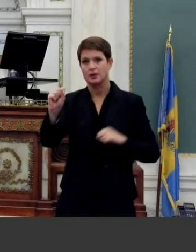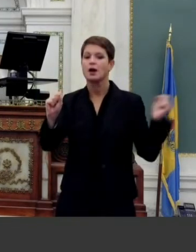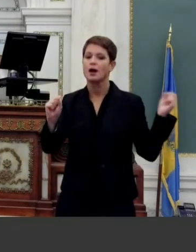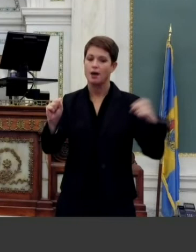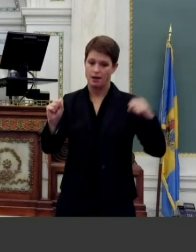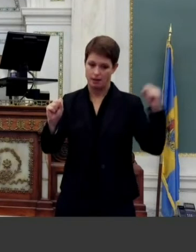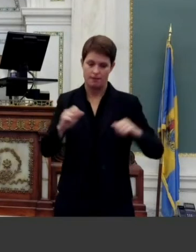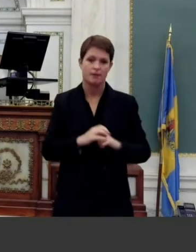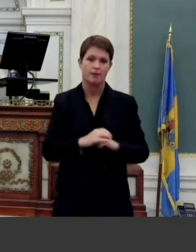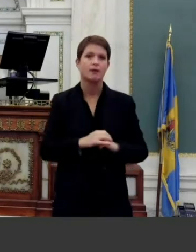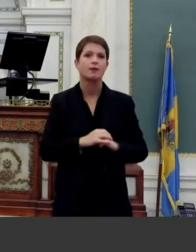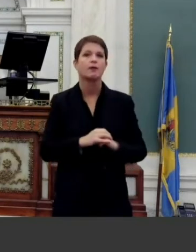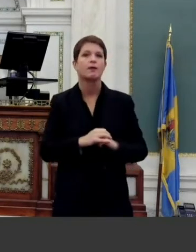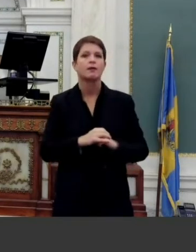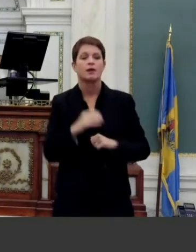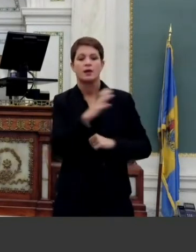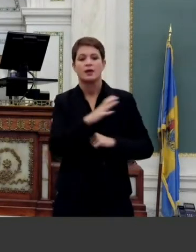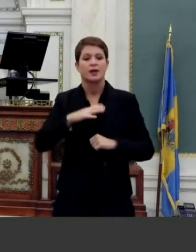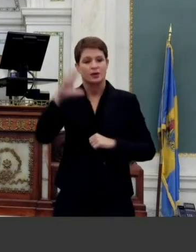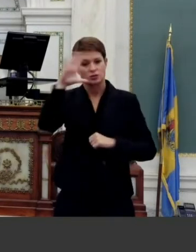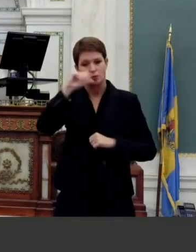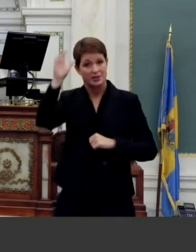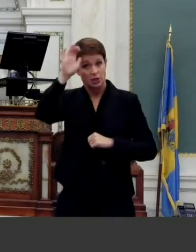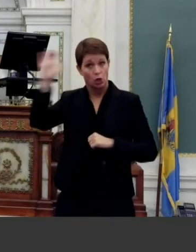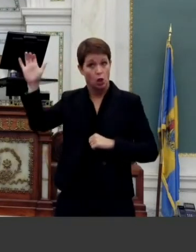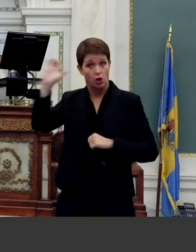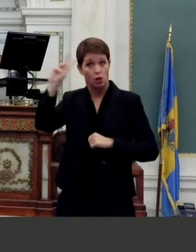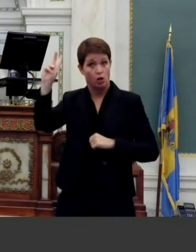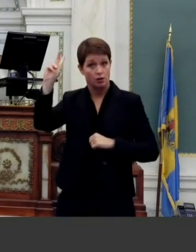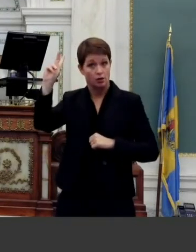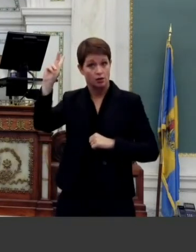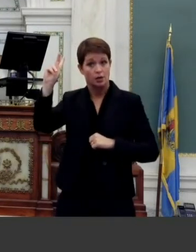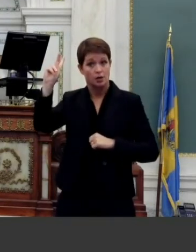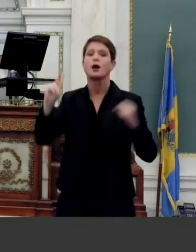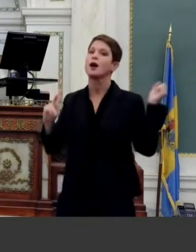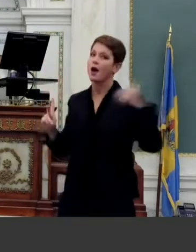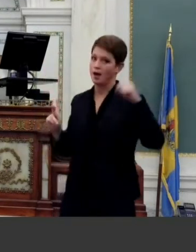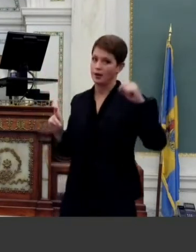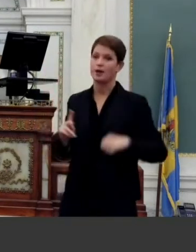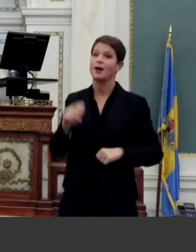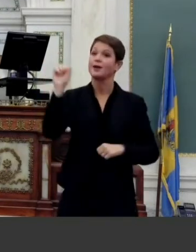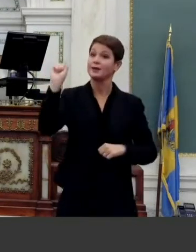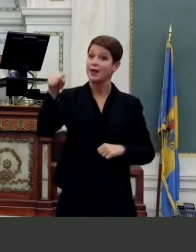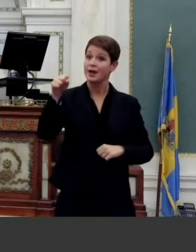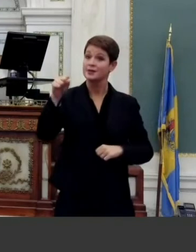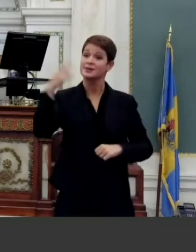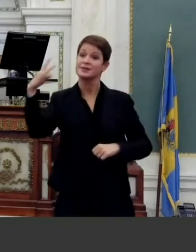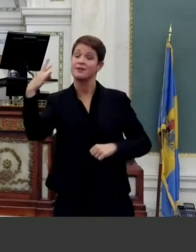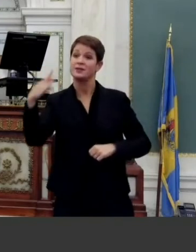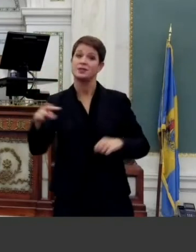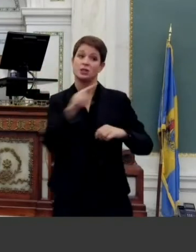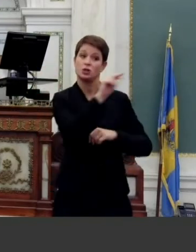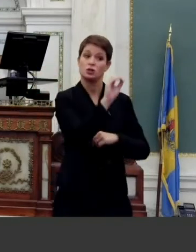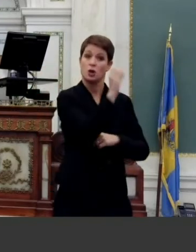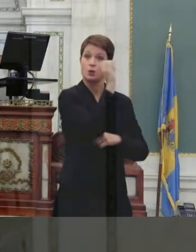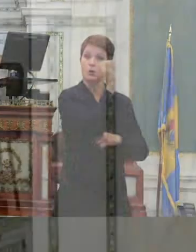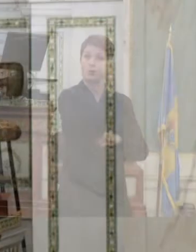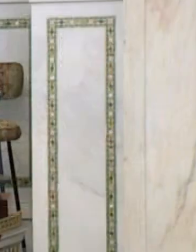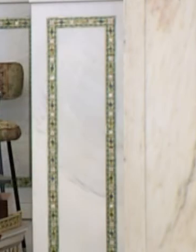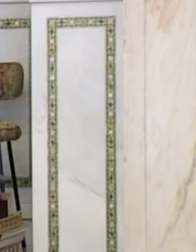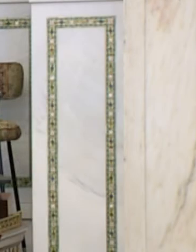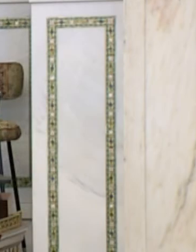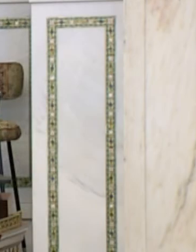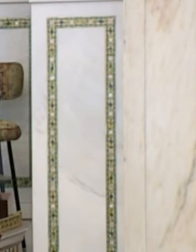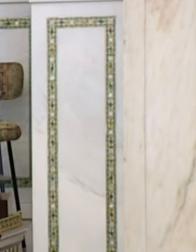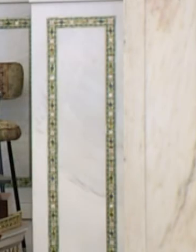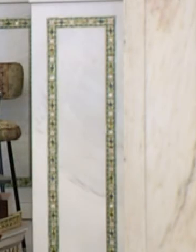council president clark aye aye's are 17 and nays are zero majority of all